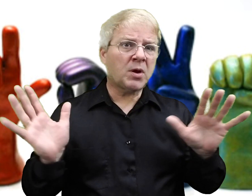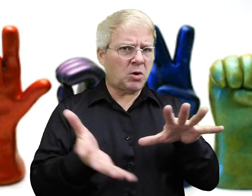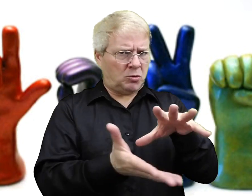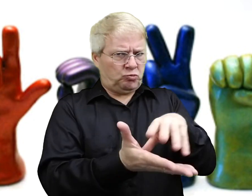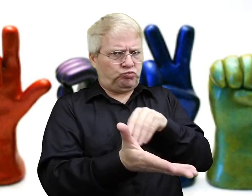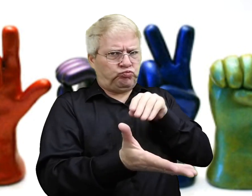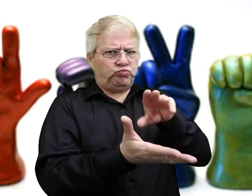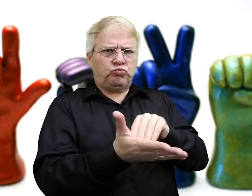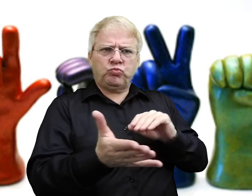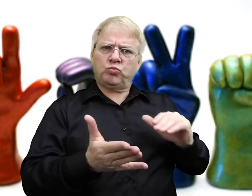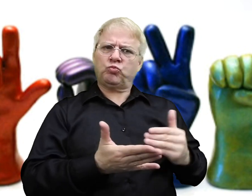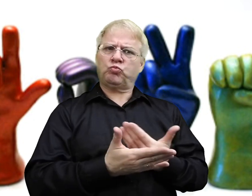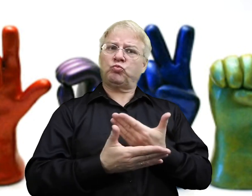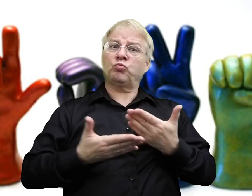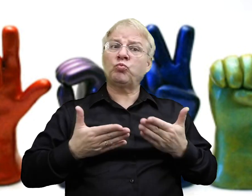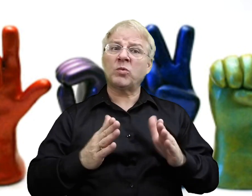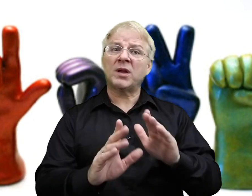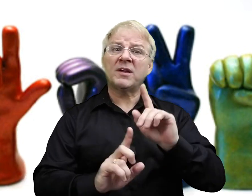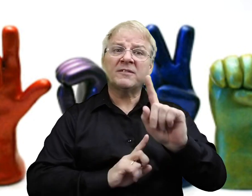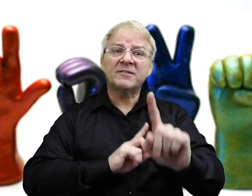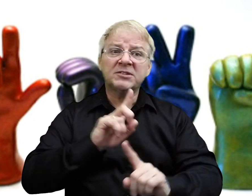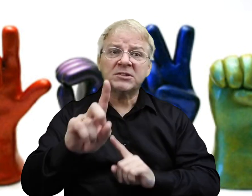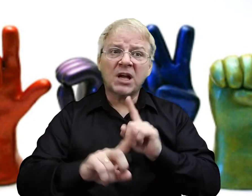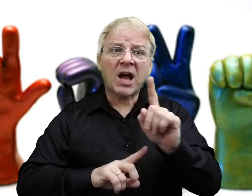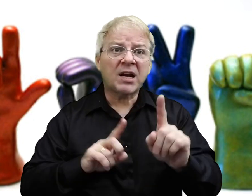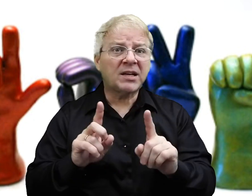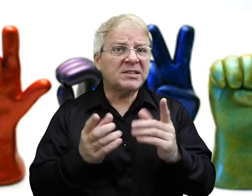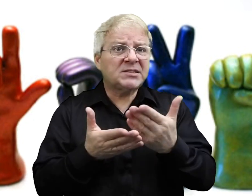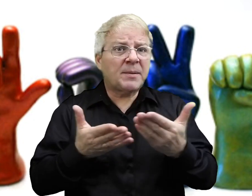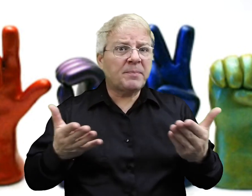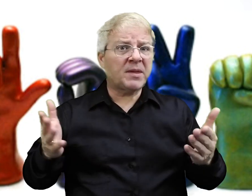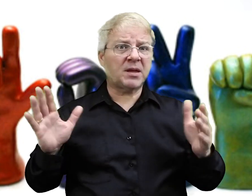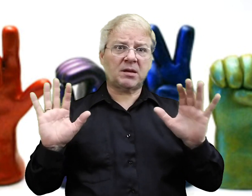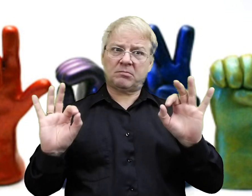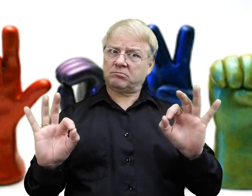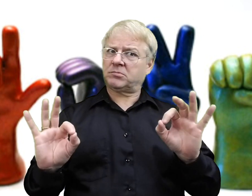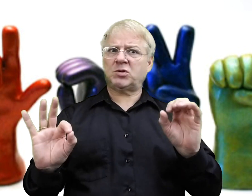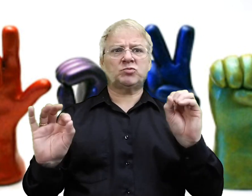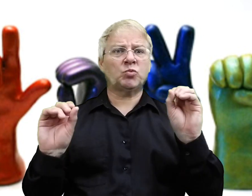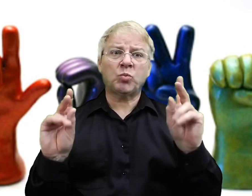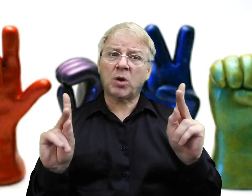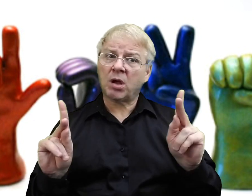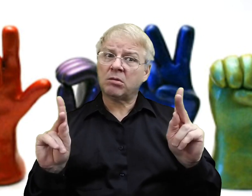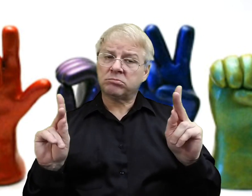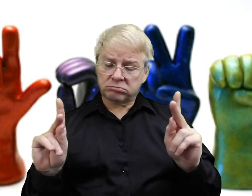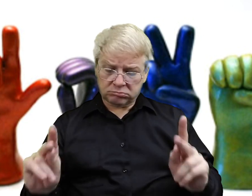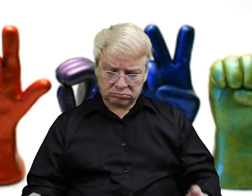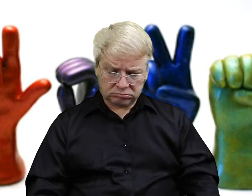So be open minded. And be willing to learn a new way of signing. Something that you may have learned already.